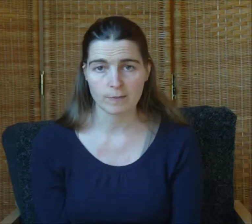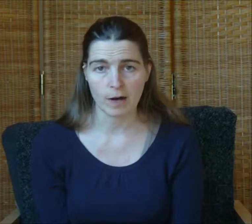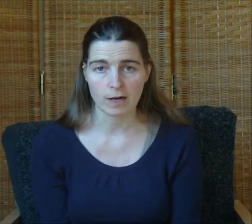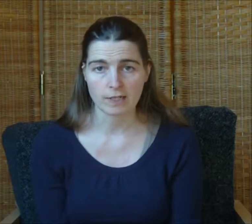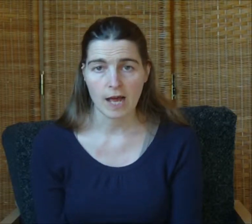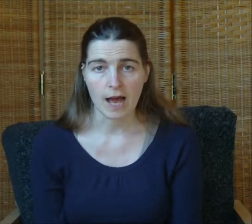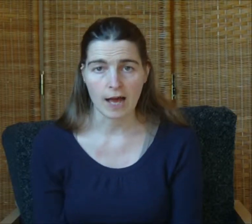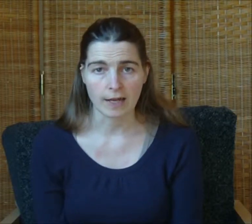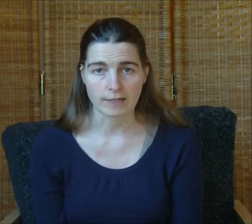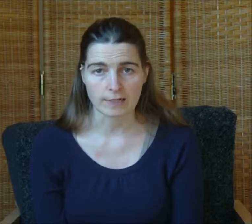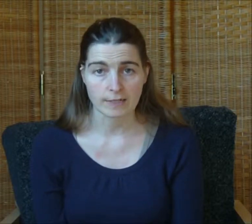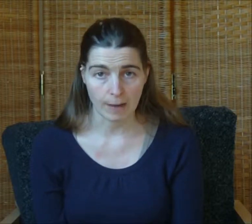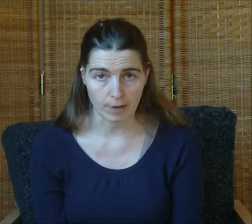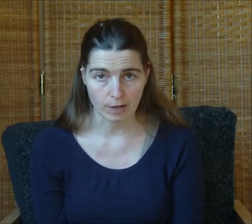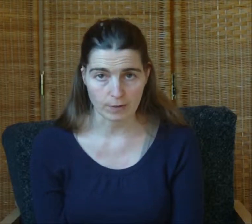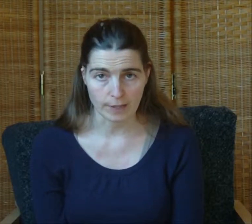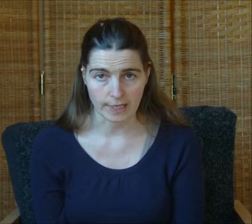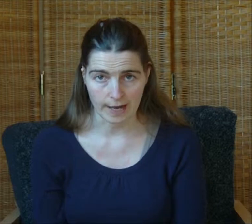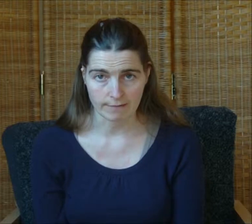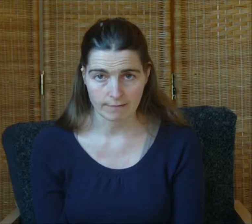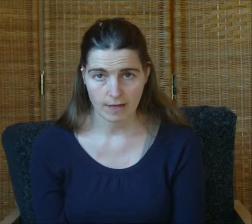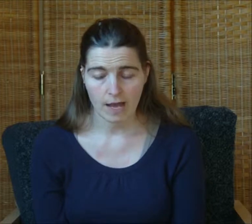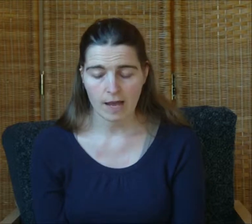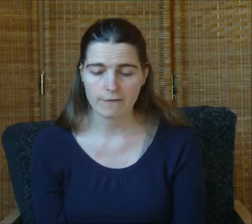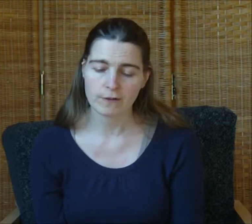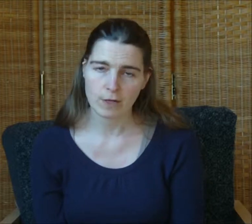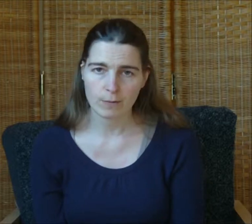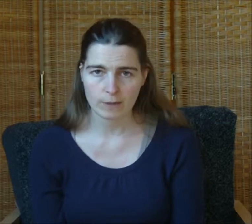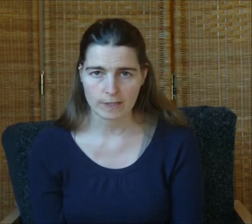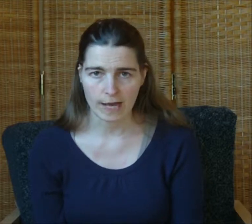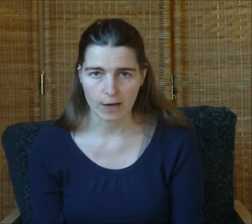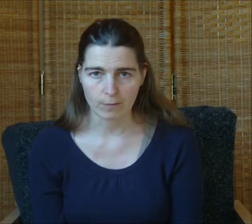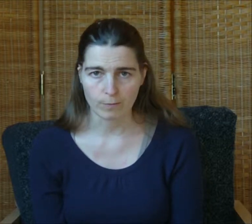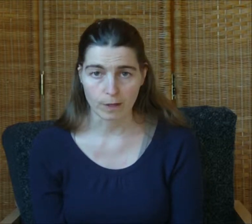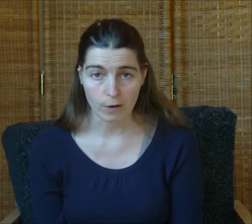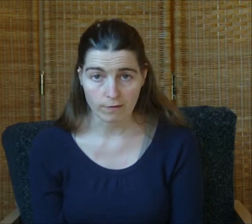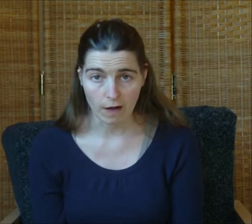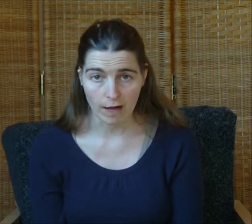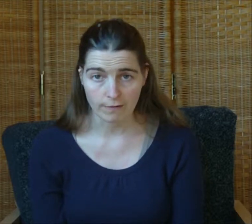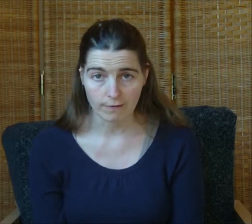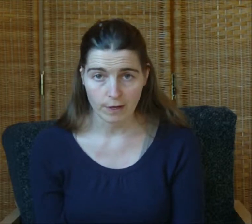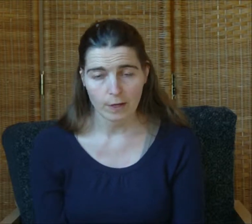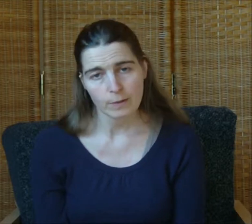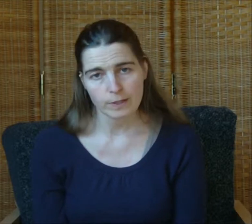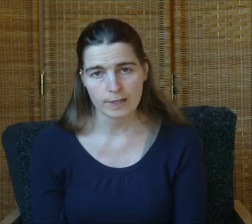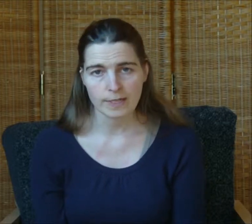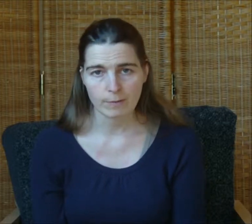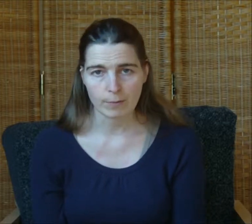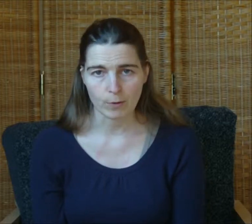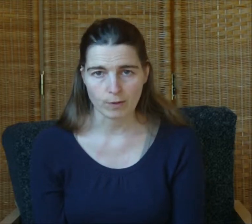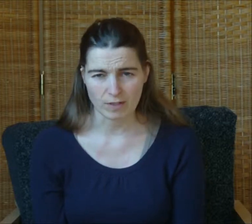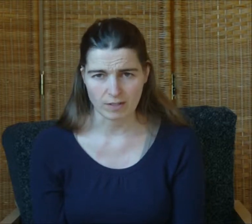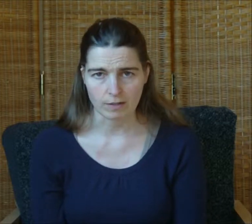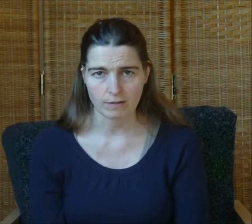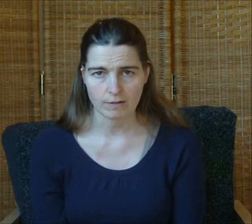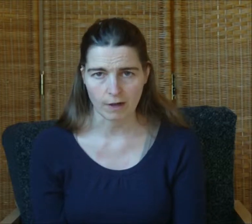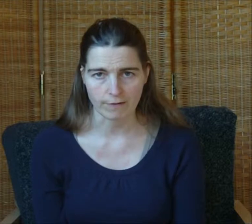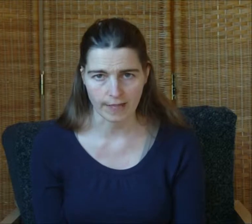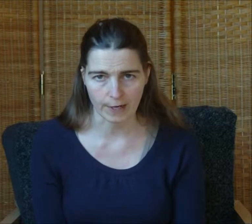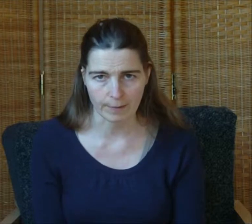part and tap along to it again. If your number is now below 5, I'll do a little bit more just to soften that up